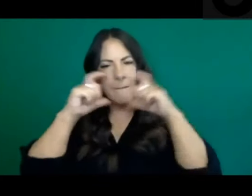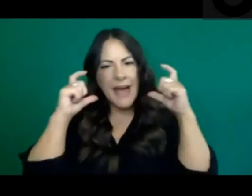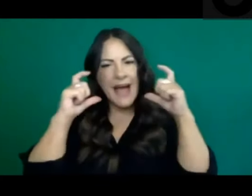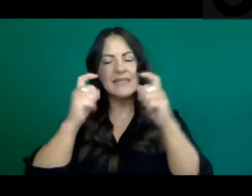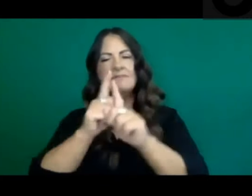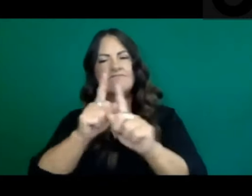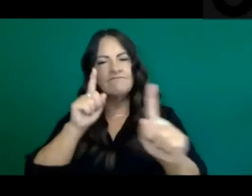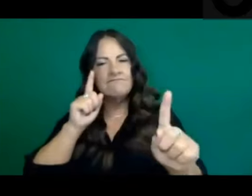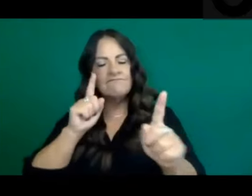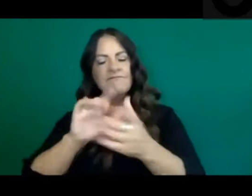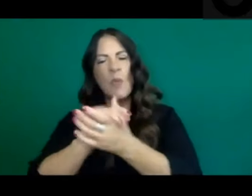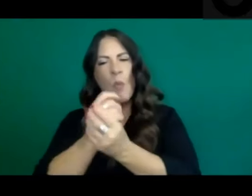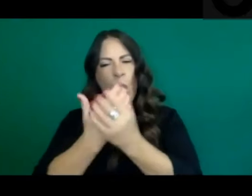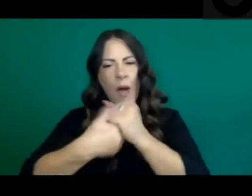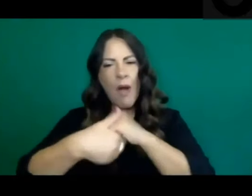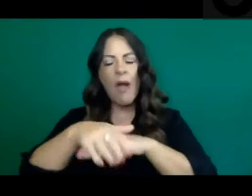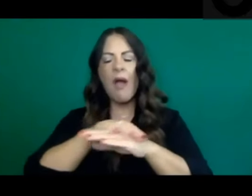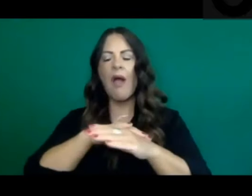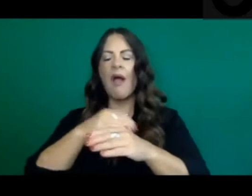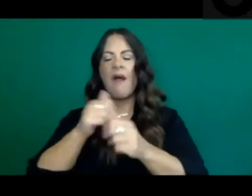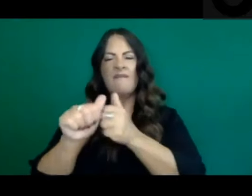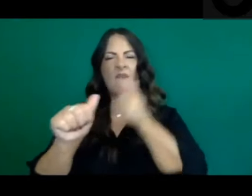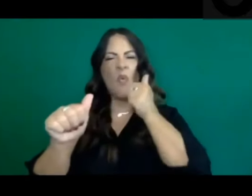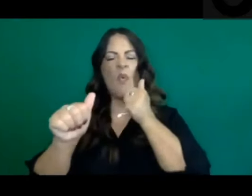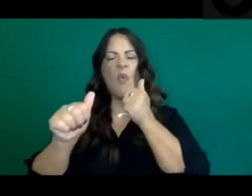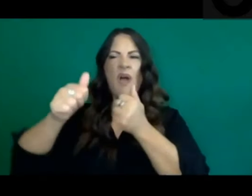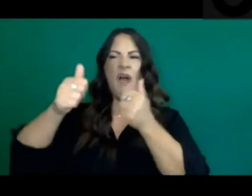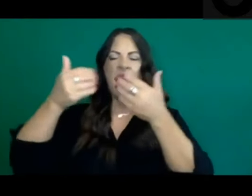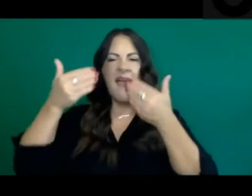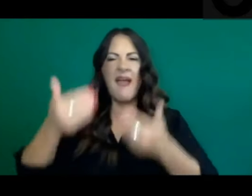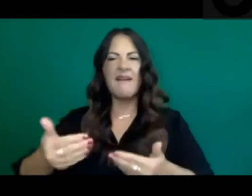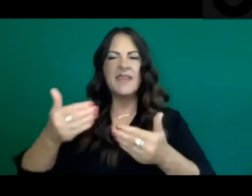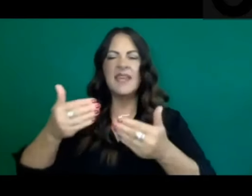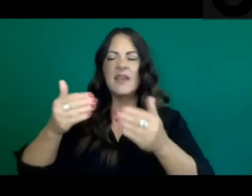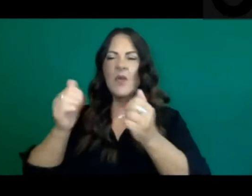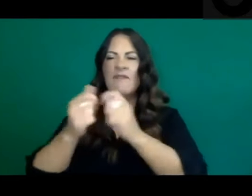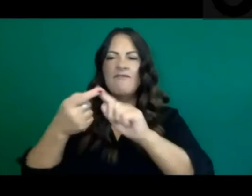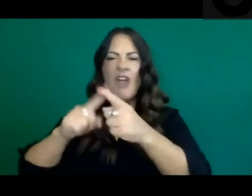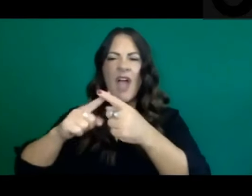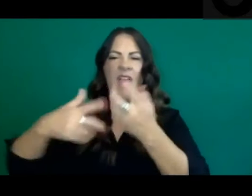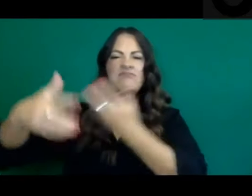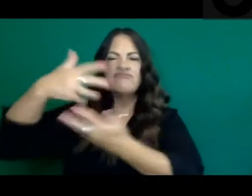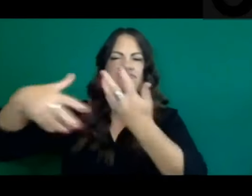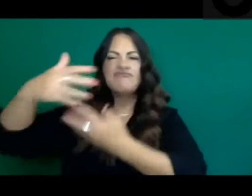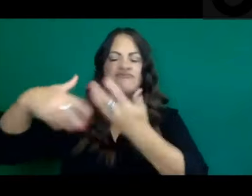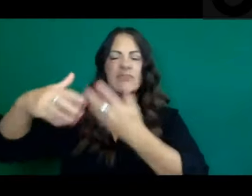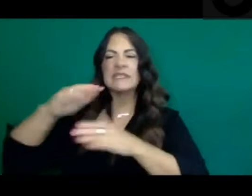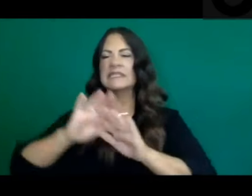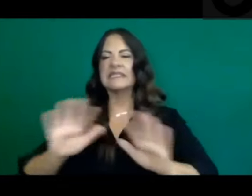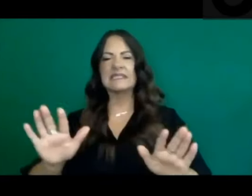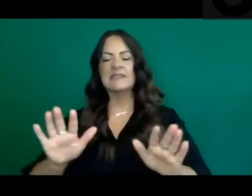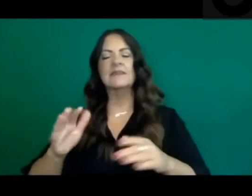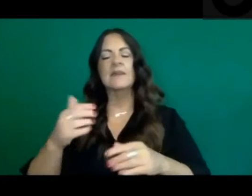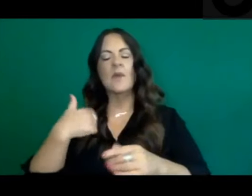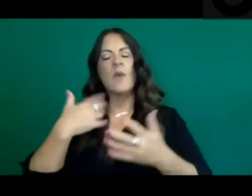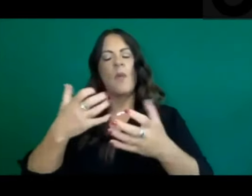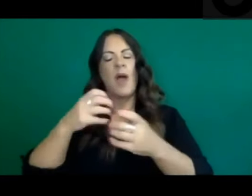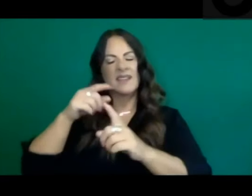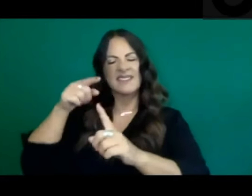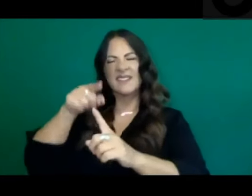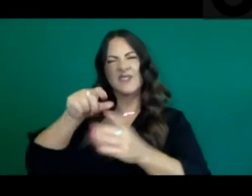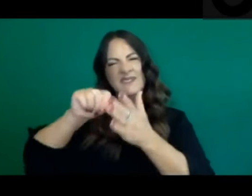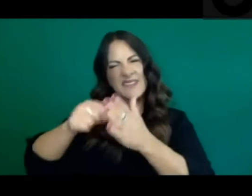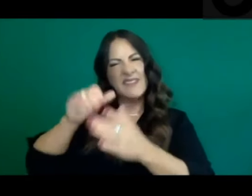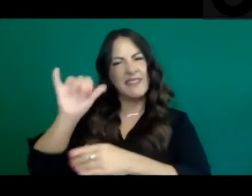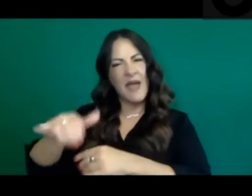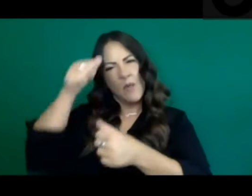avoid unnecessary mixing, all of those same things that help that COVID. we want to really shift and make sure that it's not